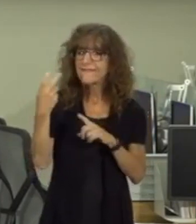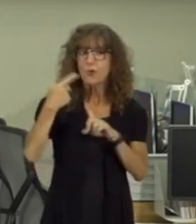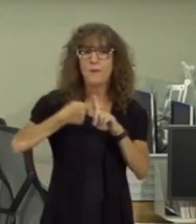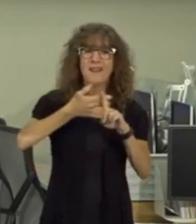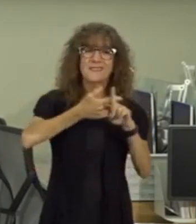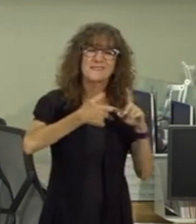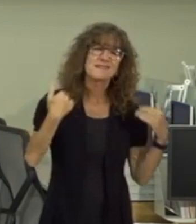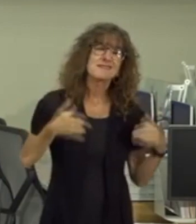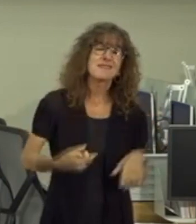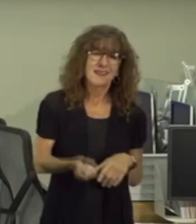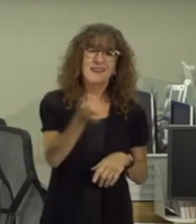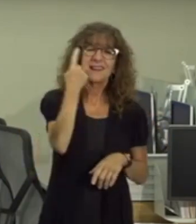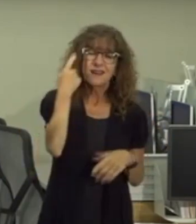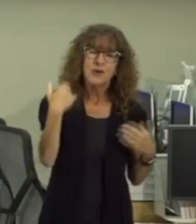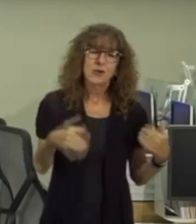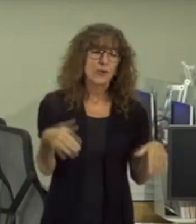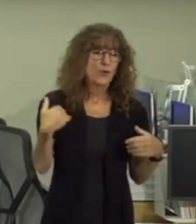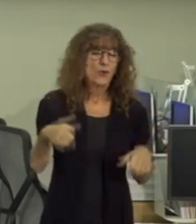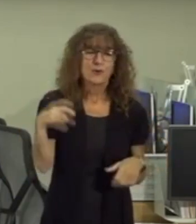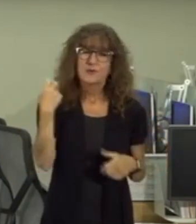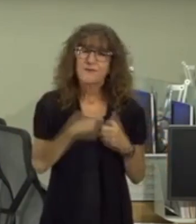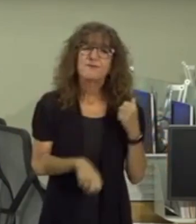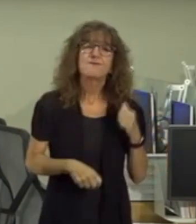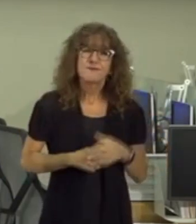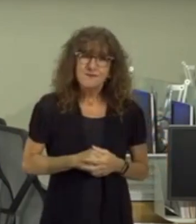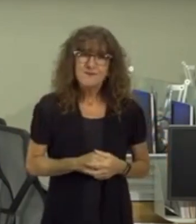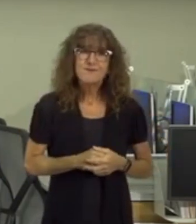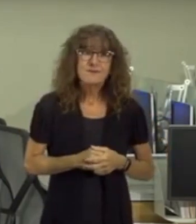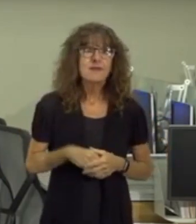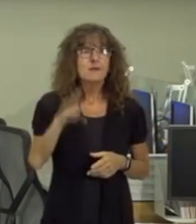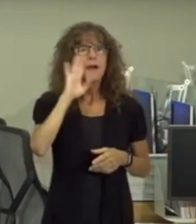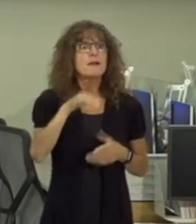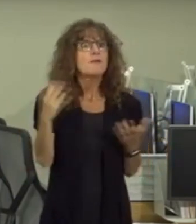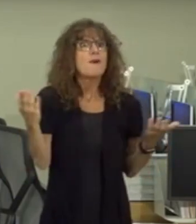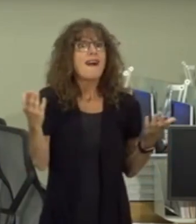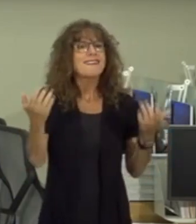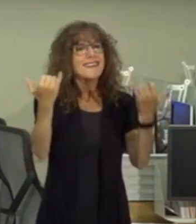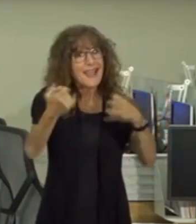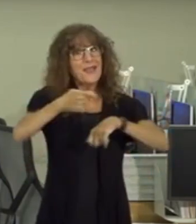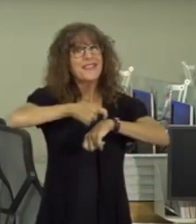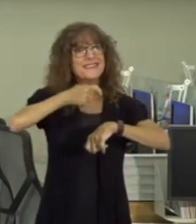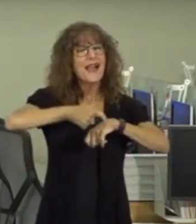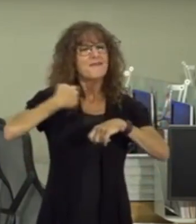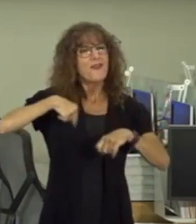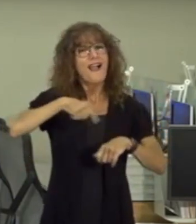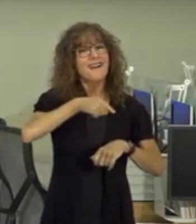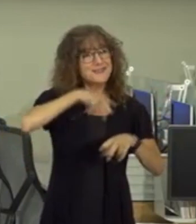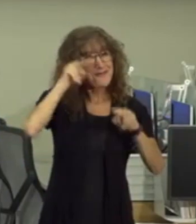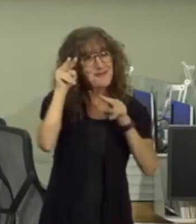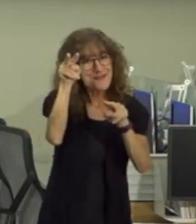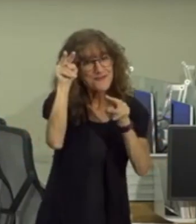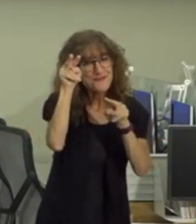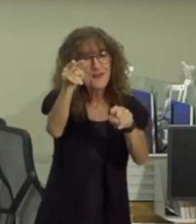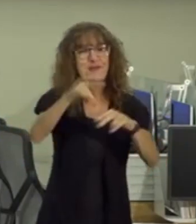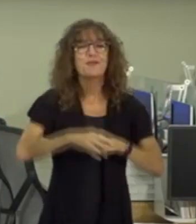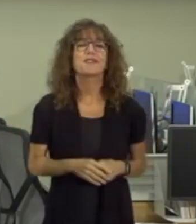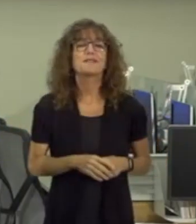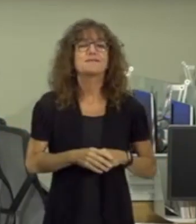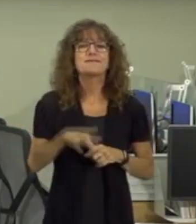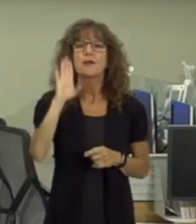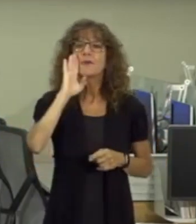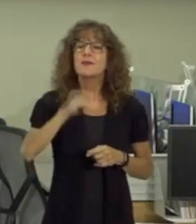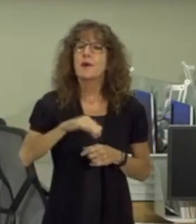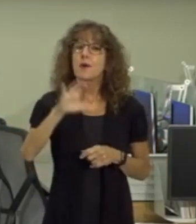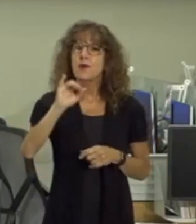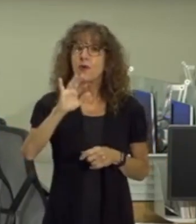i get it have been so difficult but you know what now is the time for us to look forward and what we know